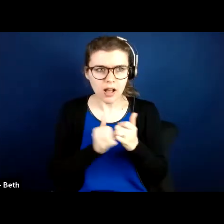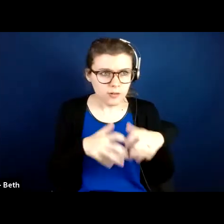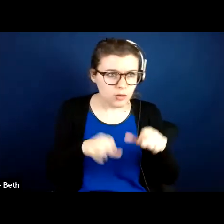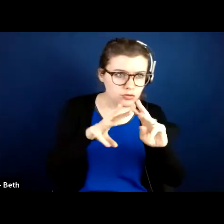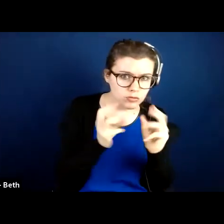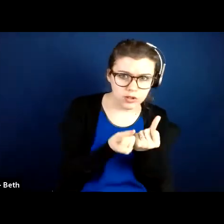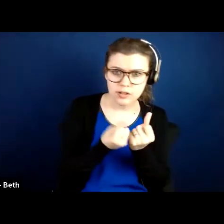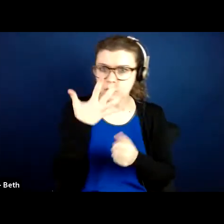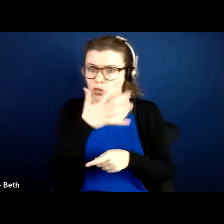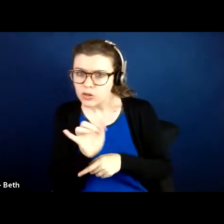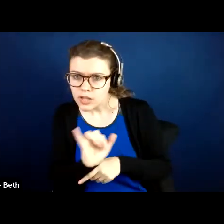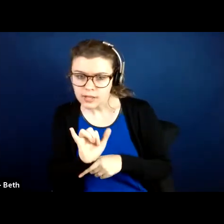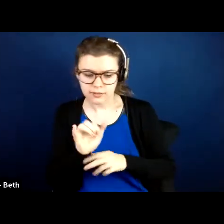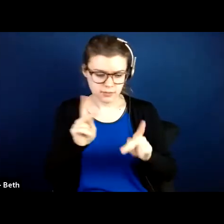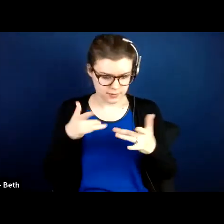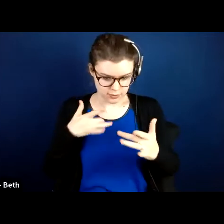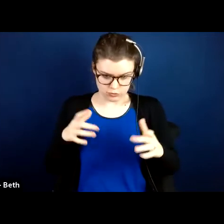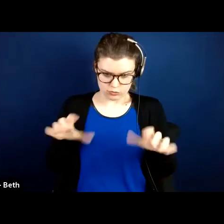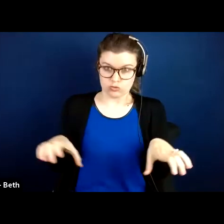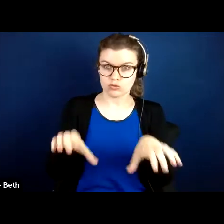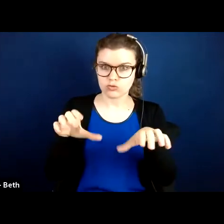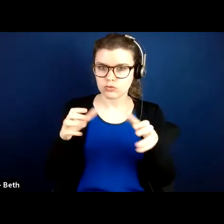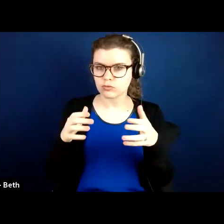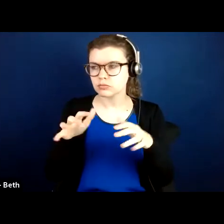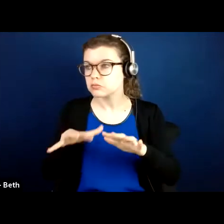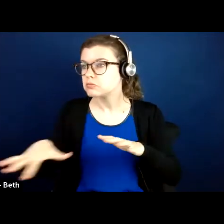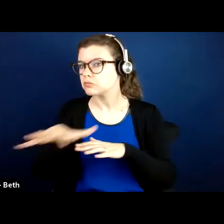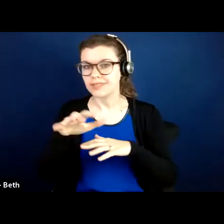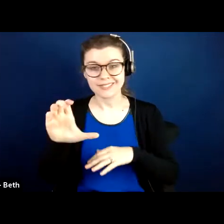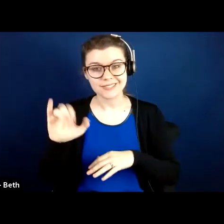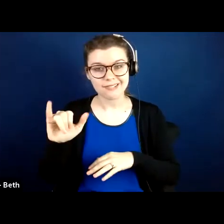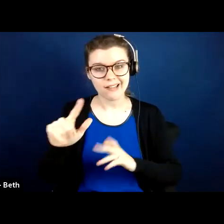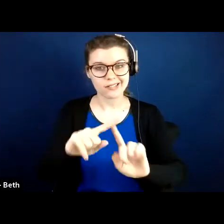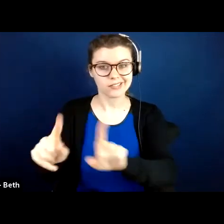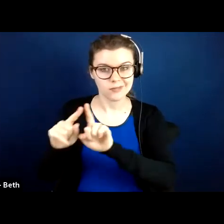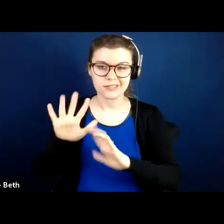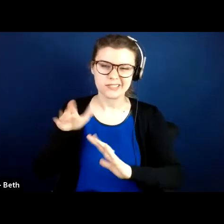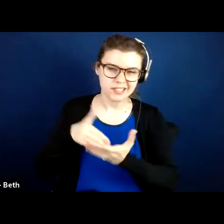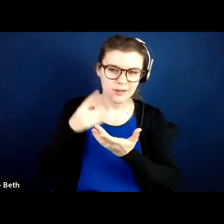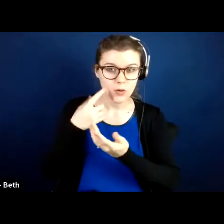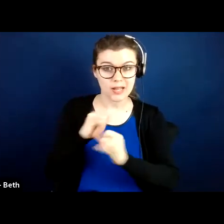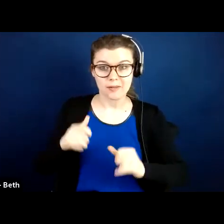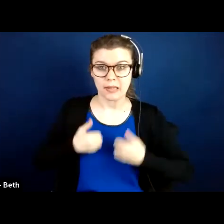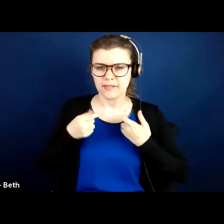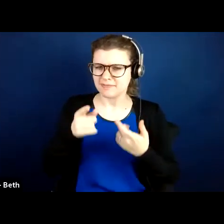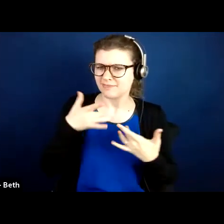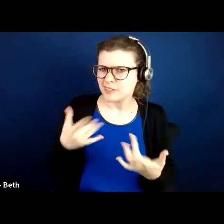look like? What do people do? What are they doing out there at Centers for Independent Living? So typically, one staff member,